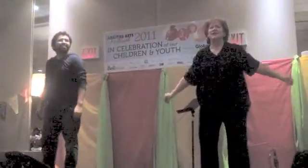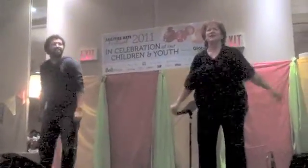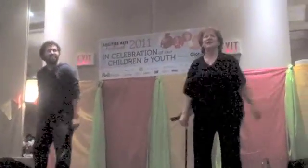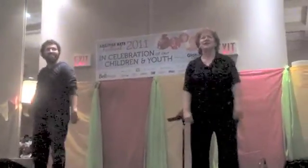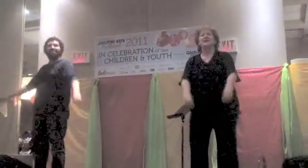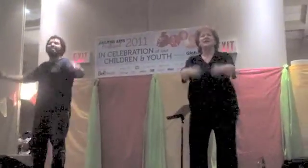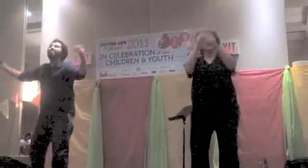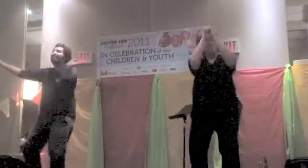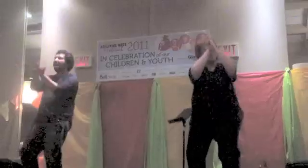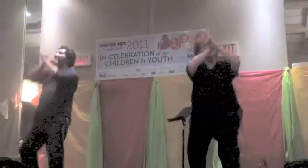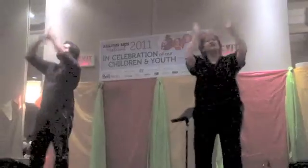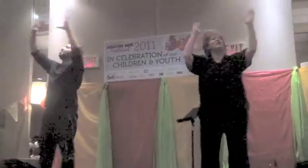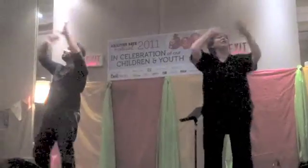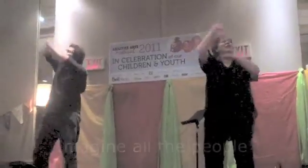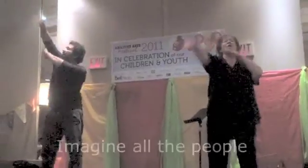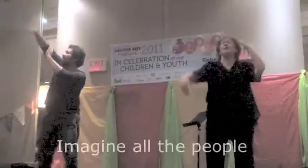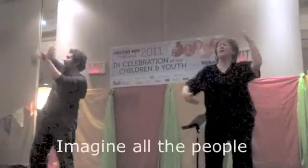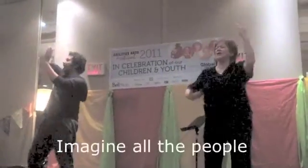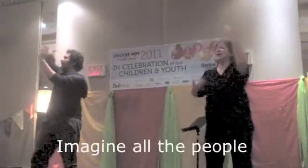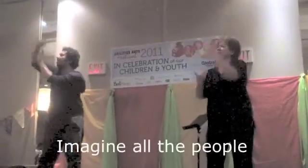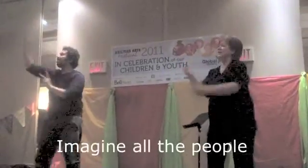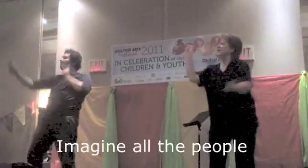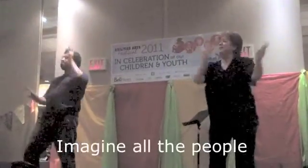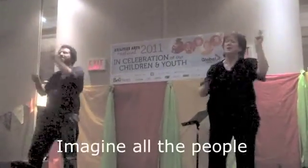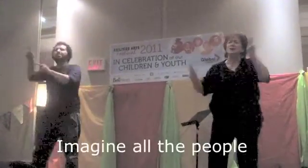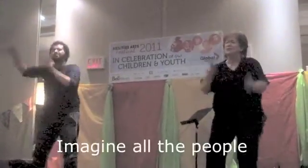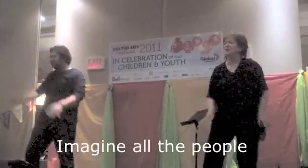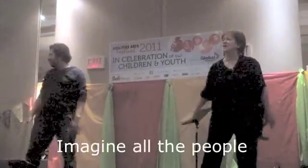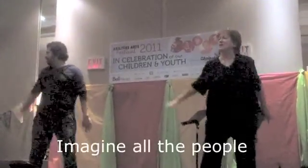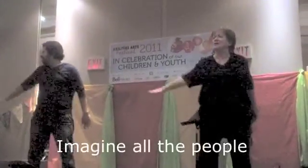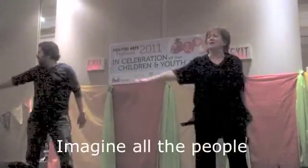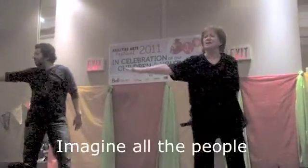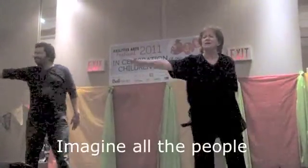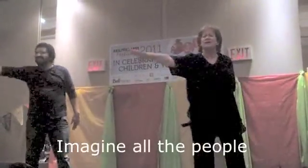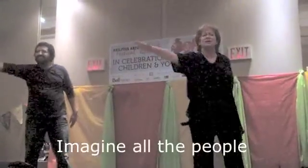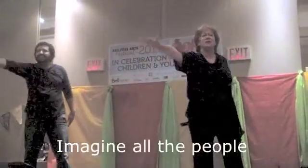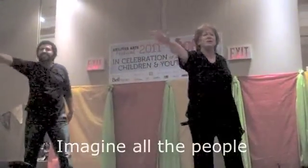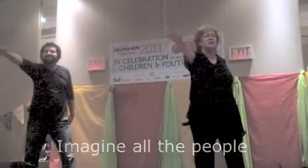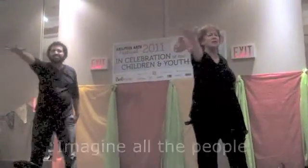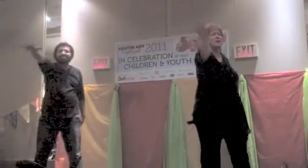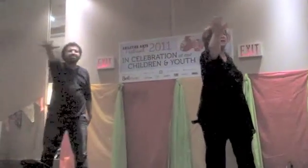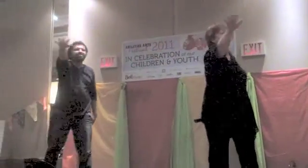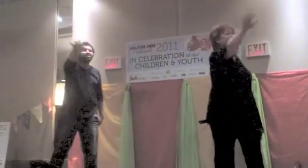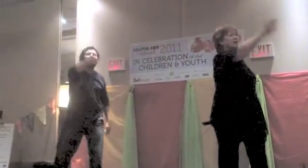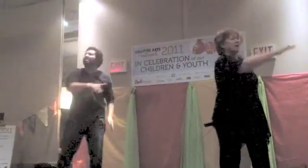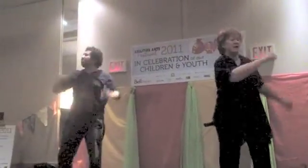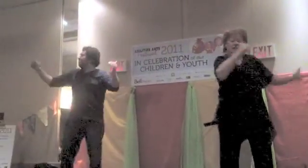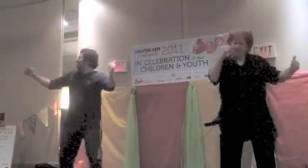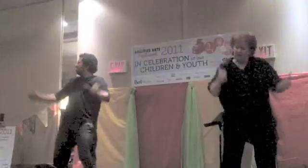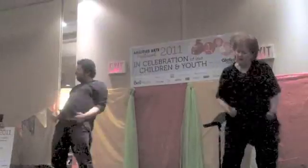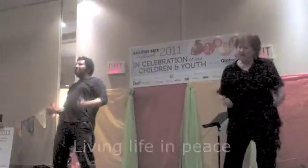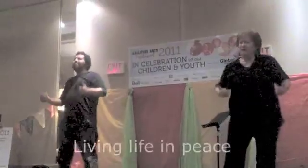Imagine all the people living